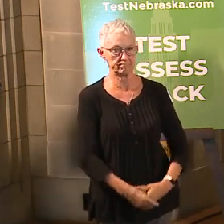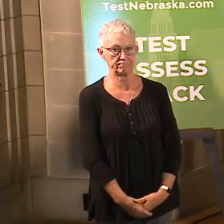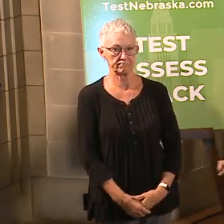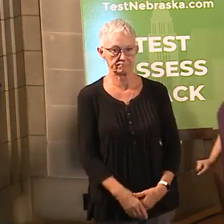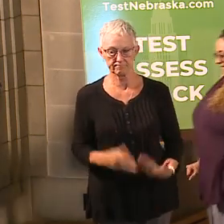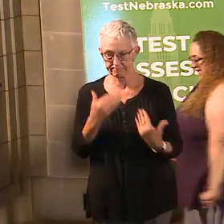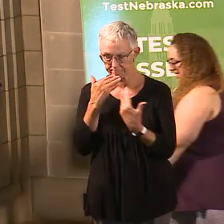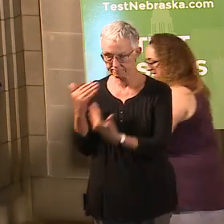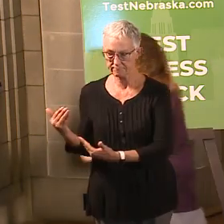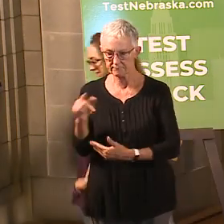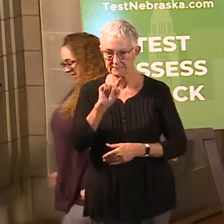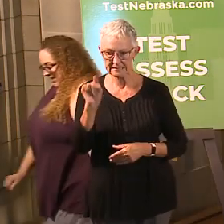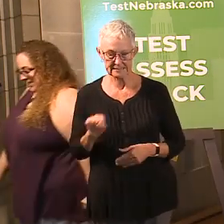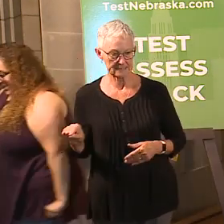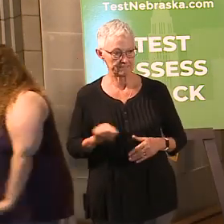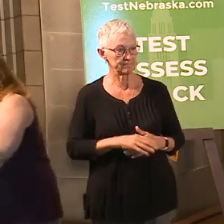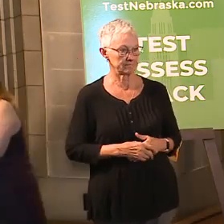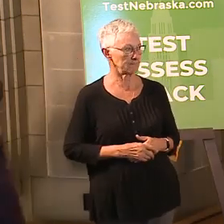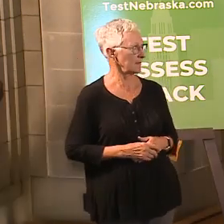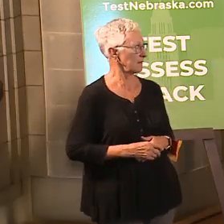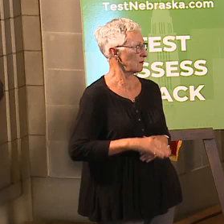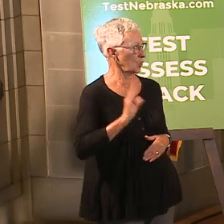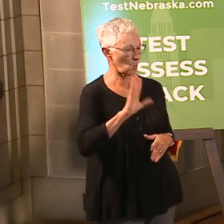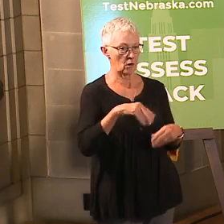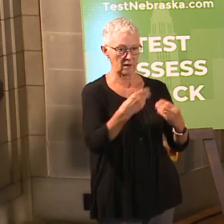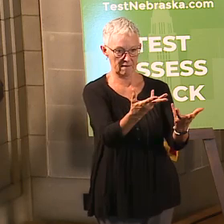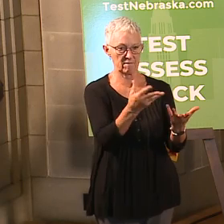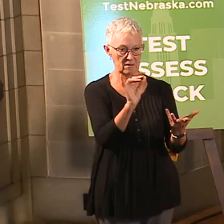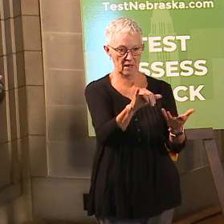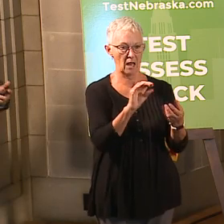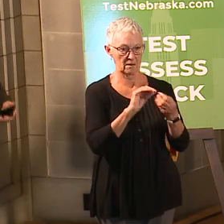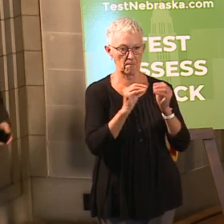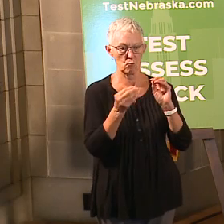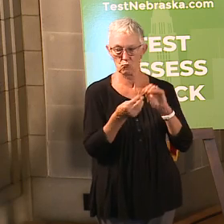All right. Thank you, Z. But we will get you that data broken out.